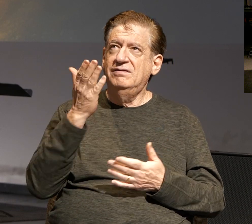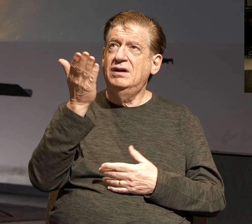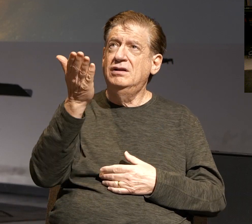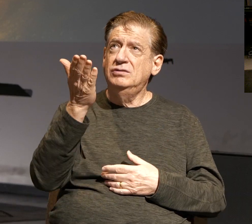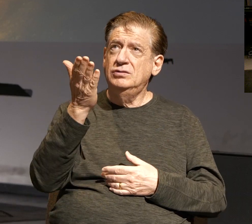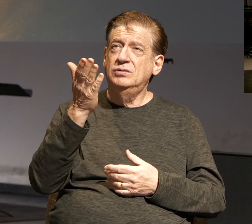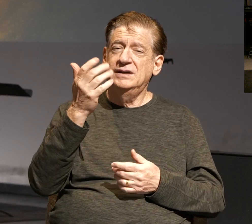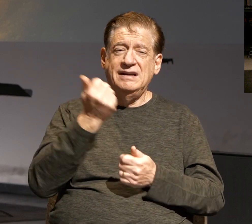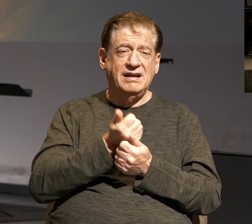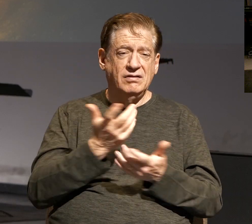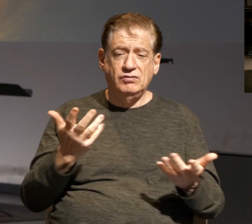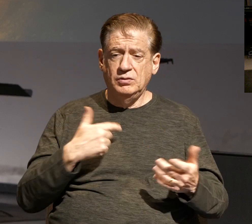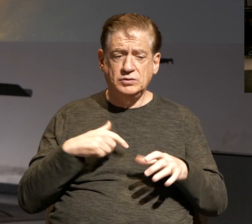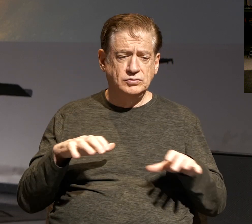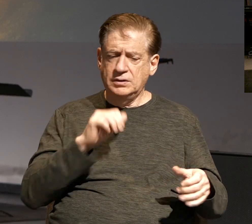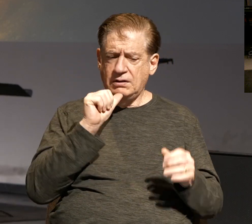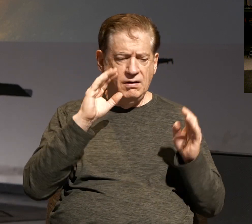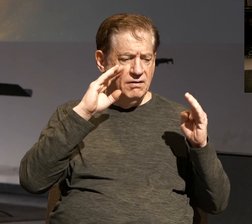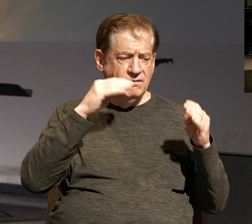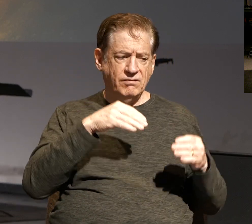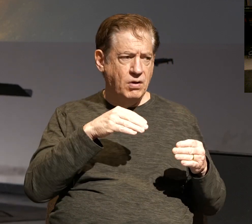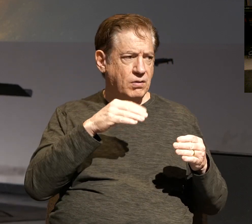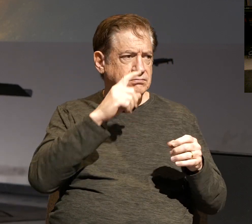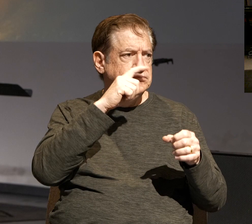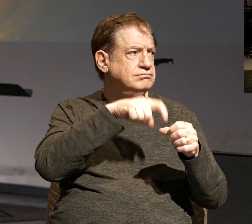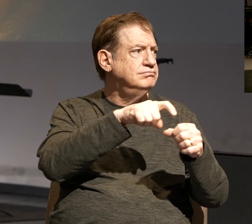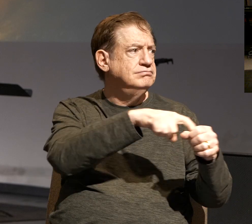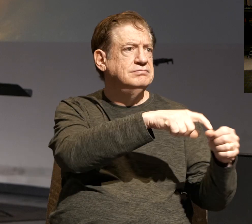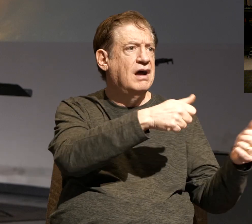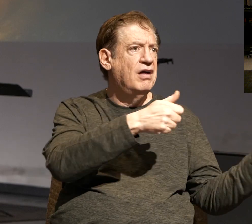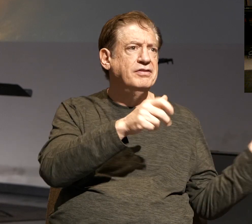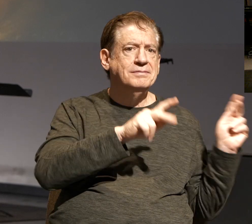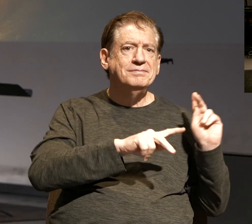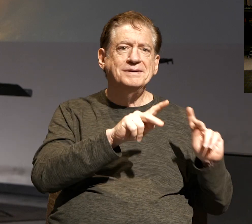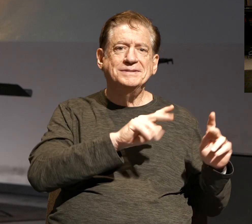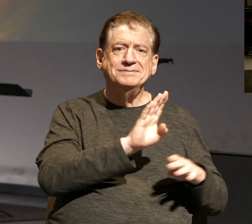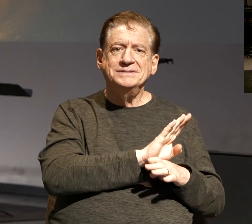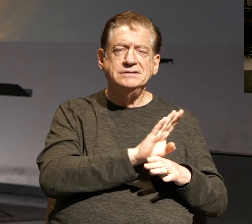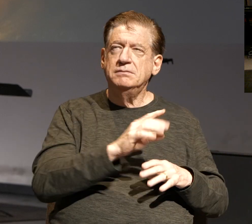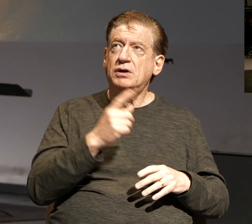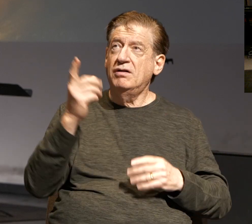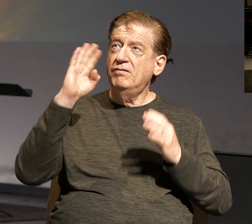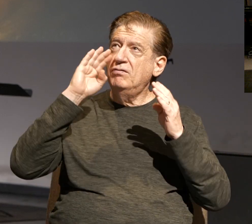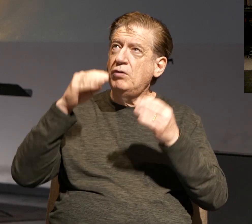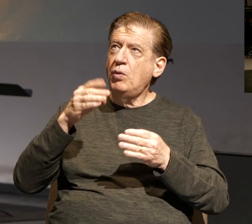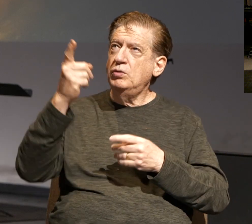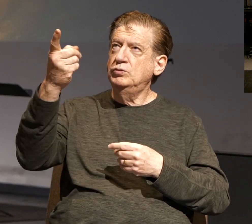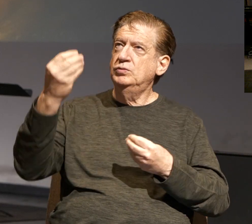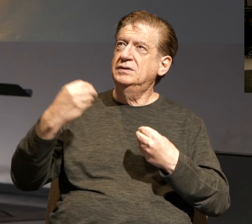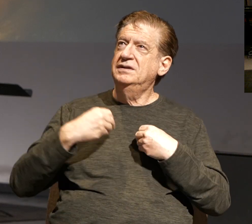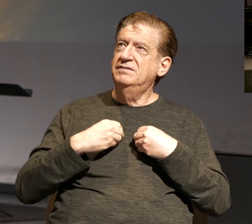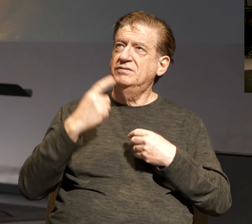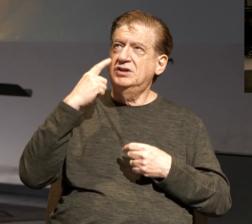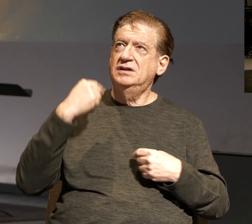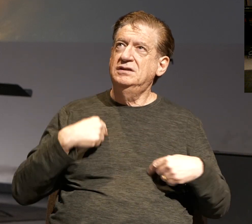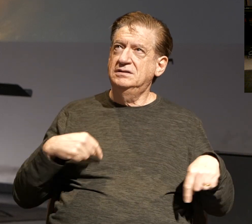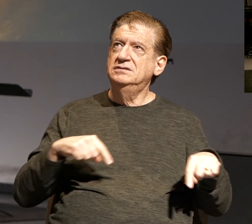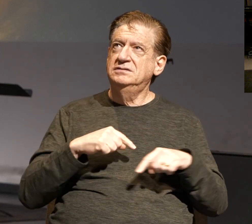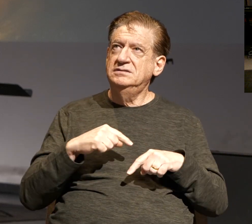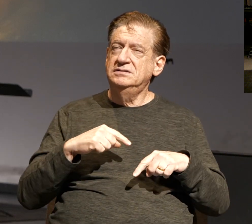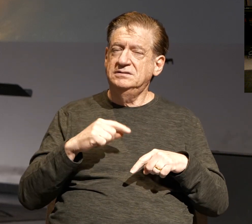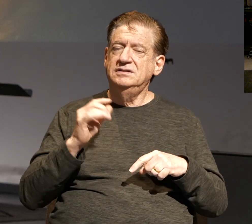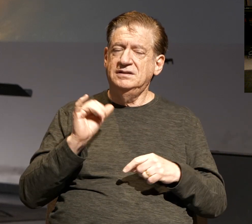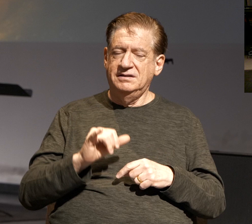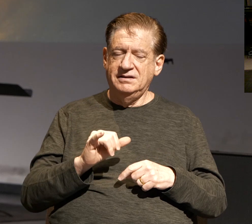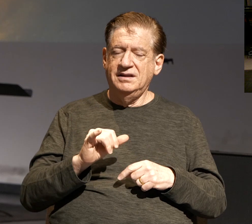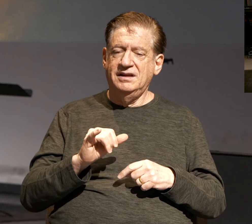we do. Not focus on the affairs of others, but focus on what you would have for us, and that surrounding it